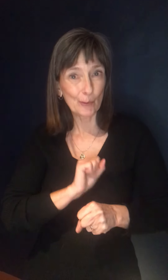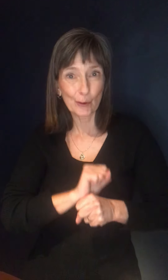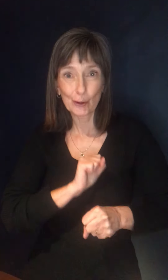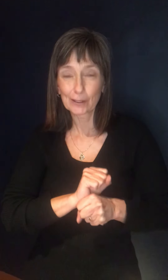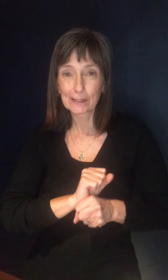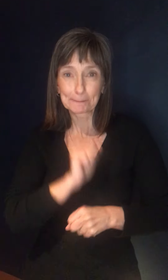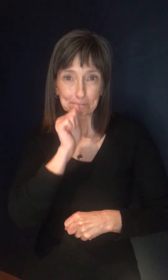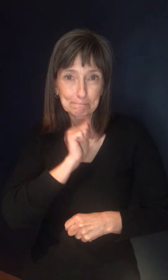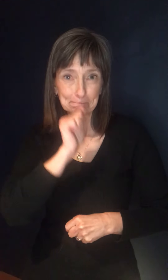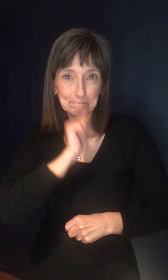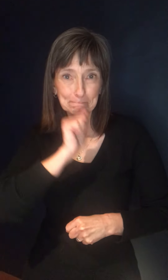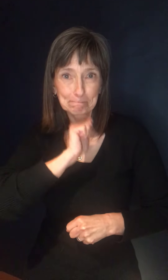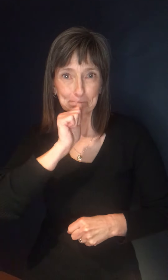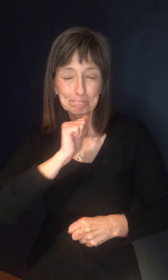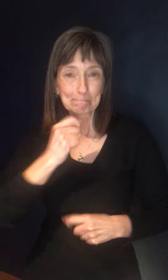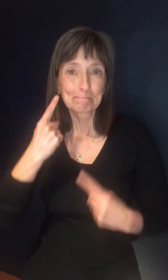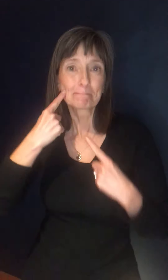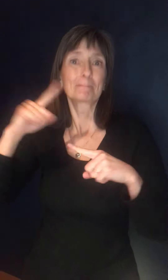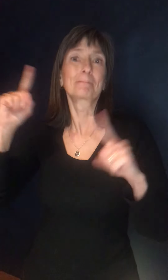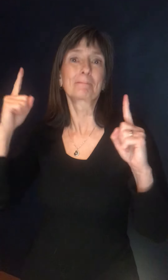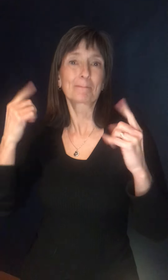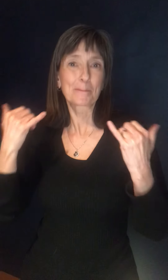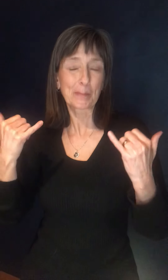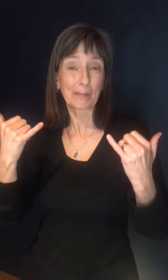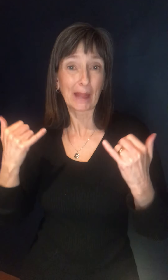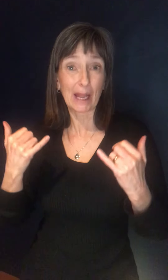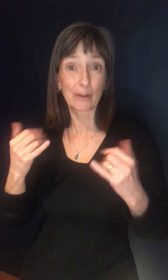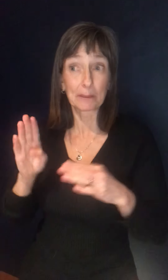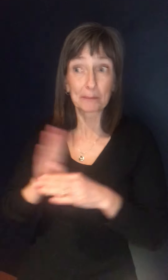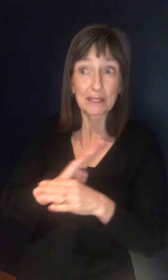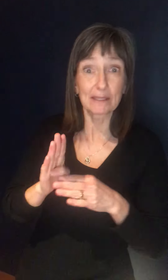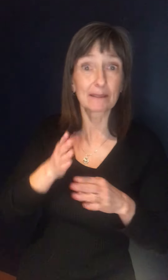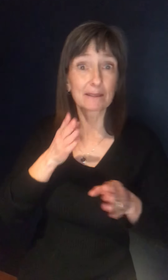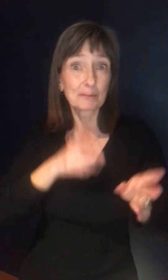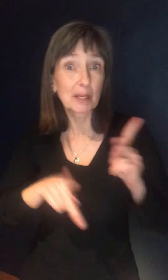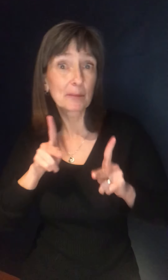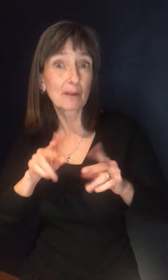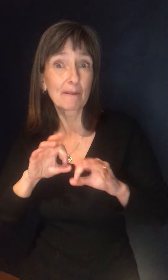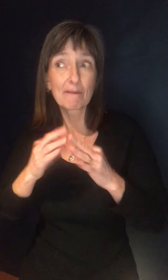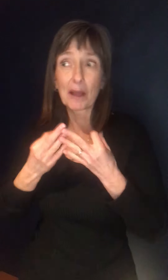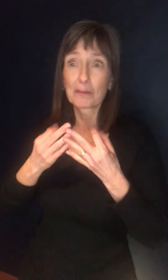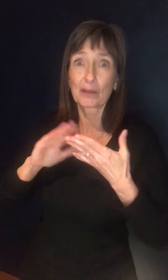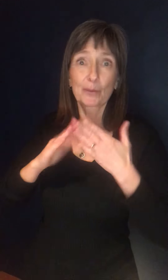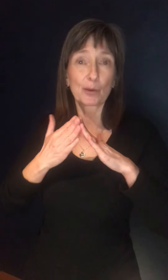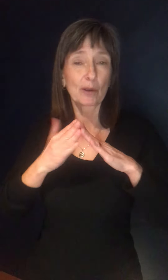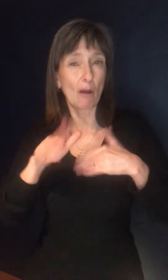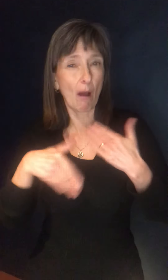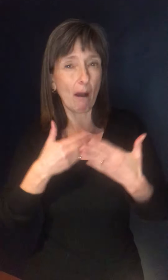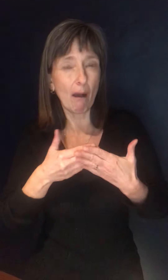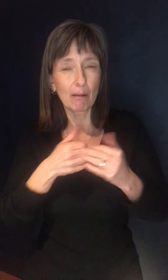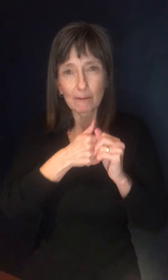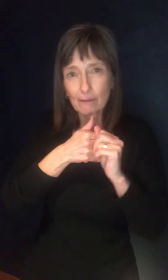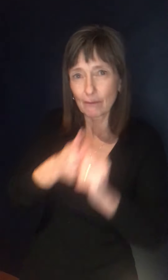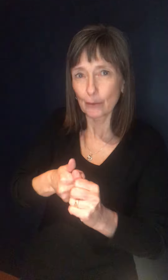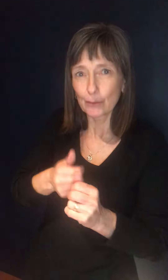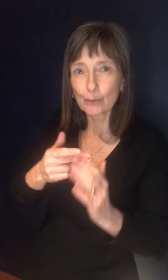sacrifice that everybody has made, businesses, individuals, communities, families who have followed the rules and follow Dr.